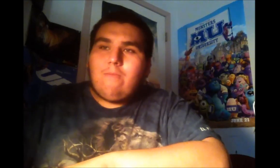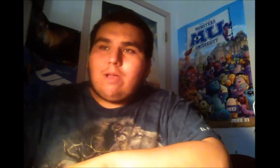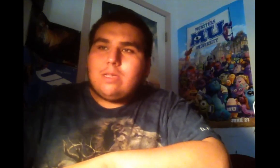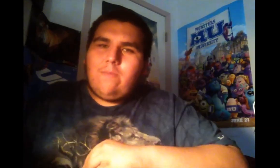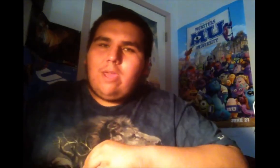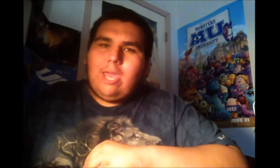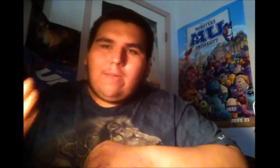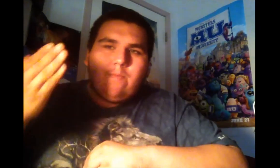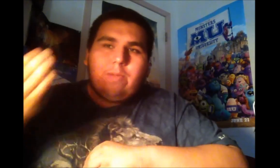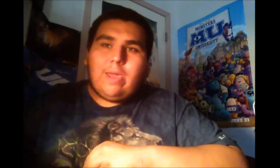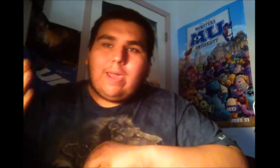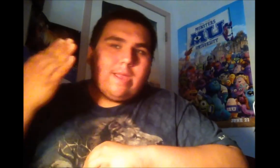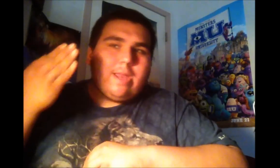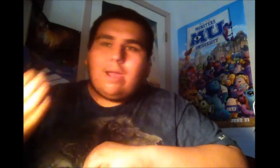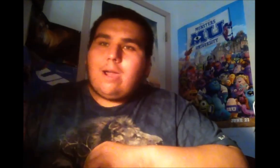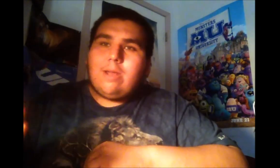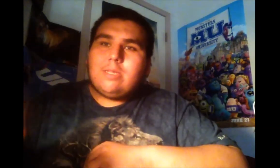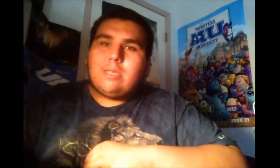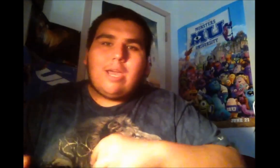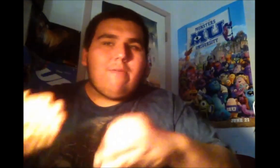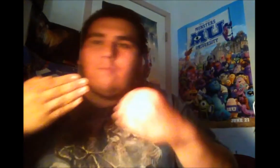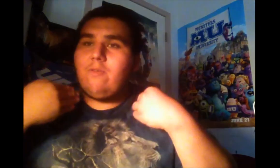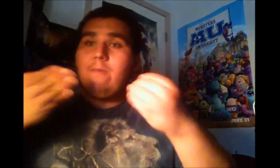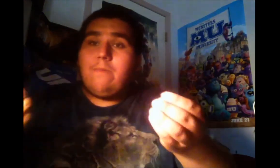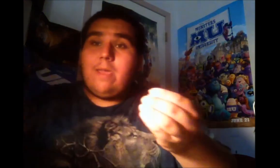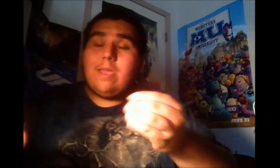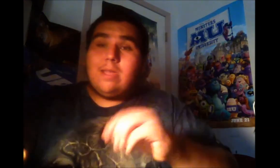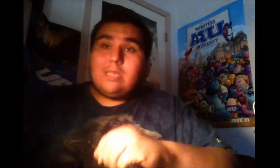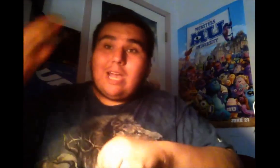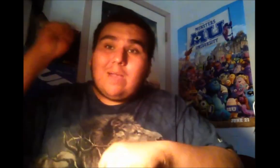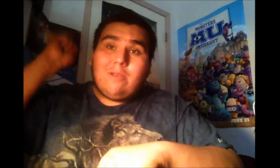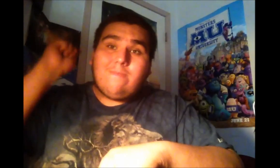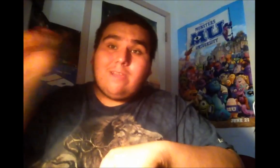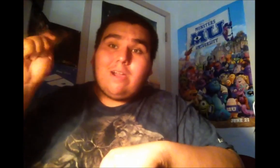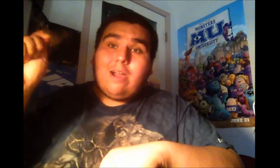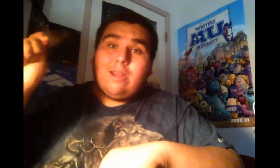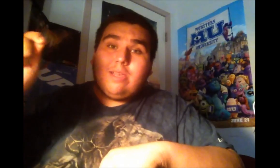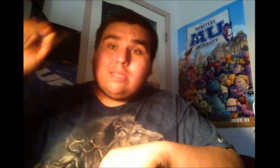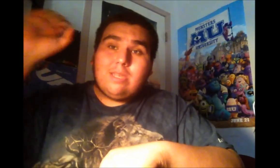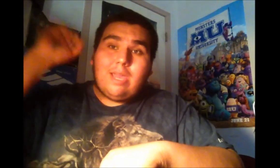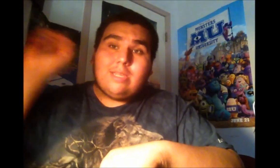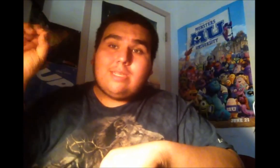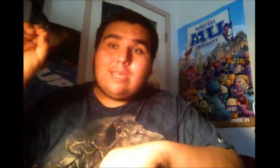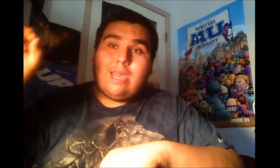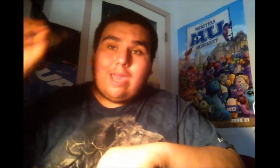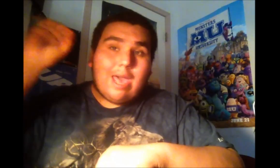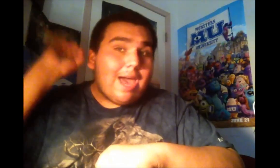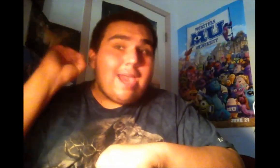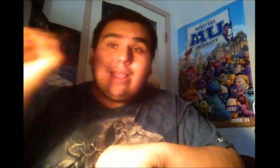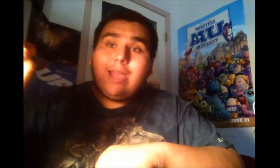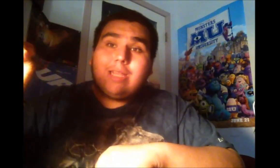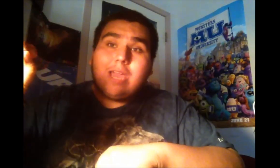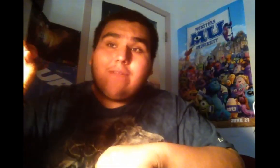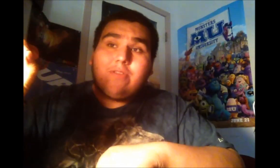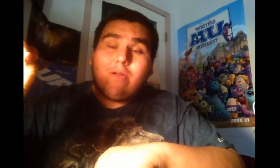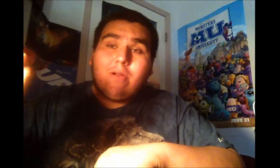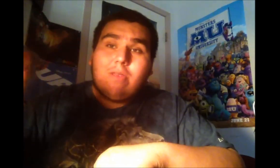was. Me, being an honest guy with movie opinions, I'm going to be honest and say I liked After Earth.